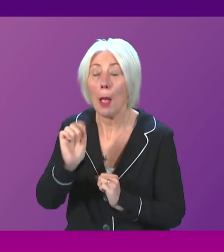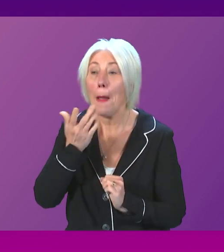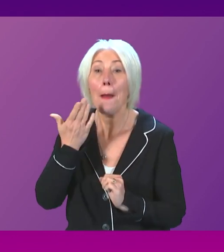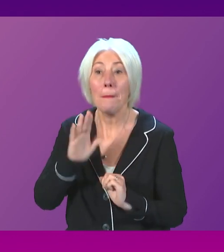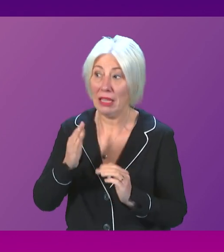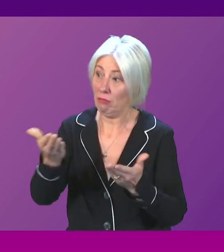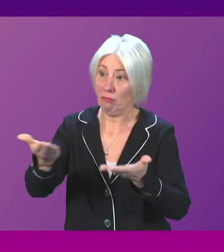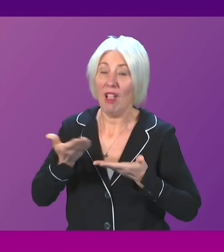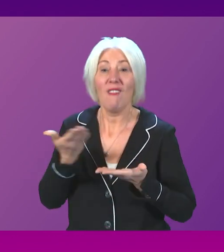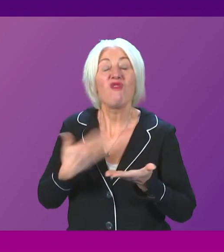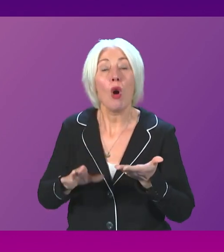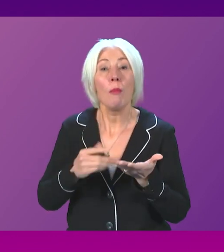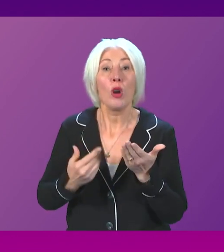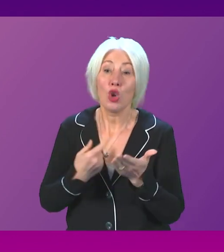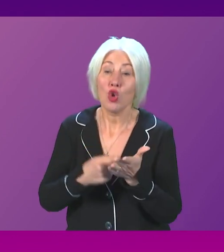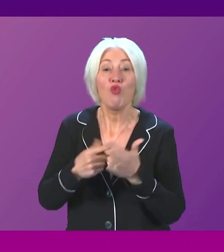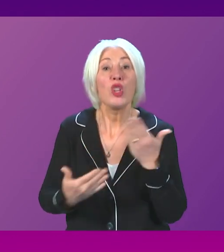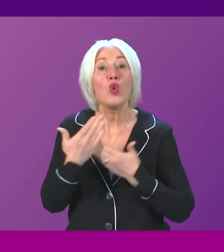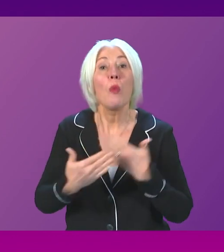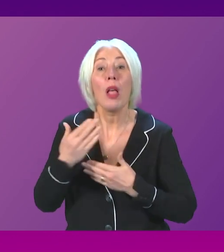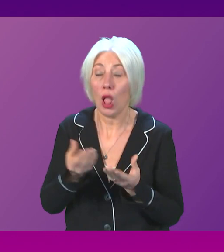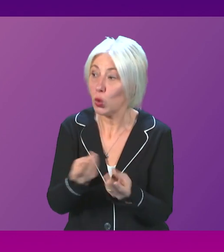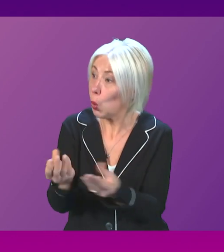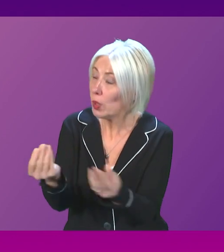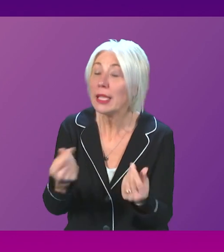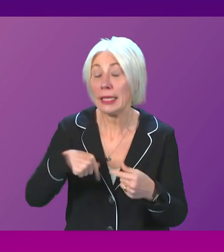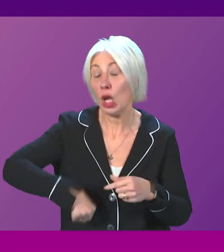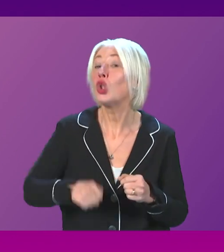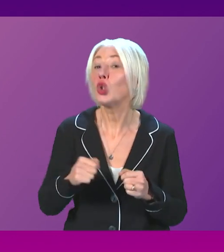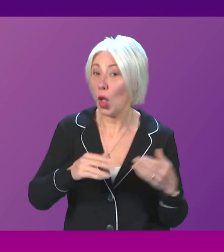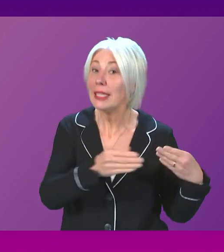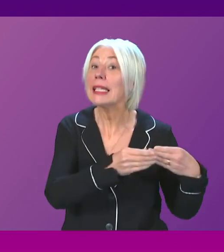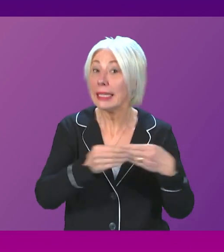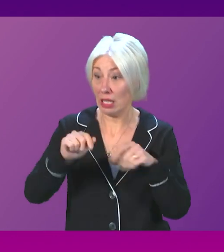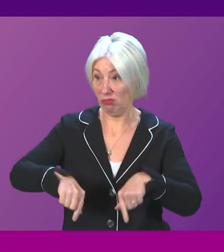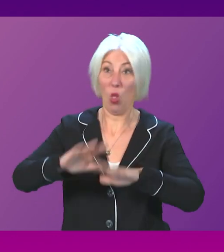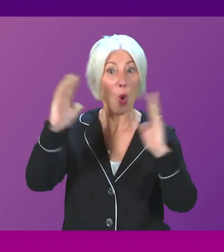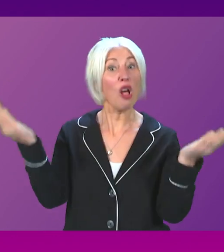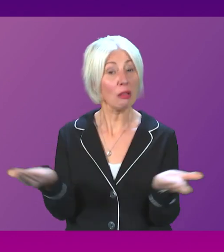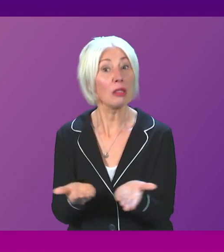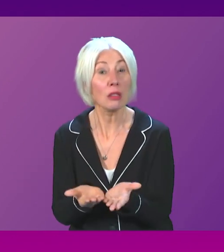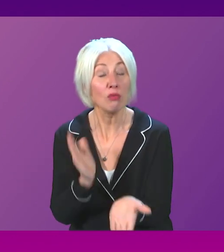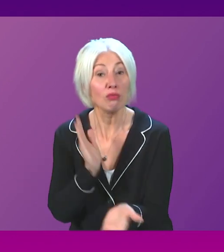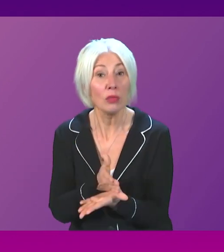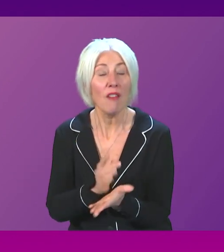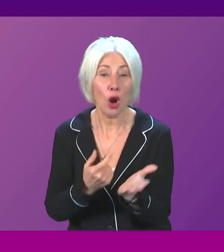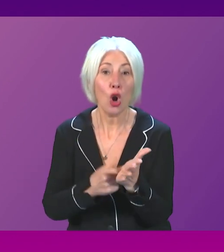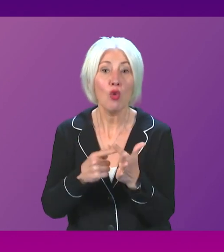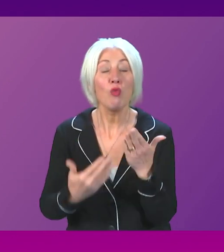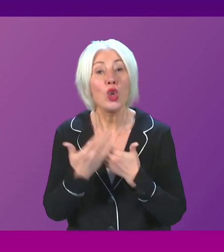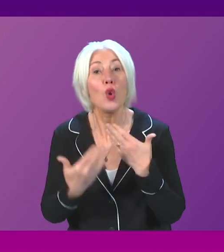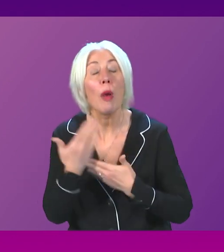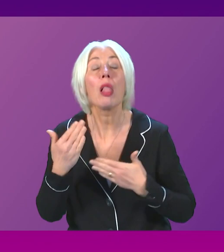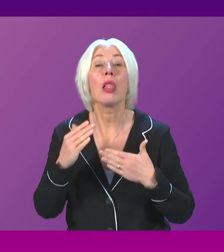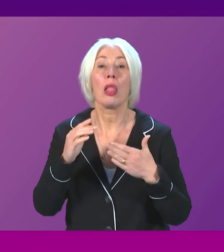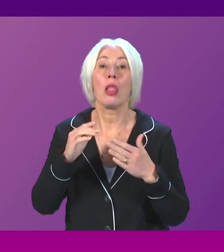renewable energy sources. Scotland is leading the world when it comes to renewable energy and